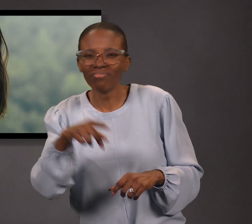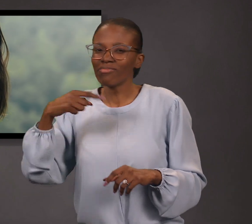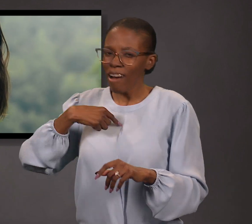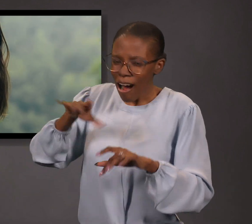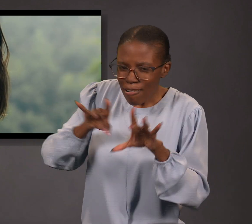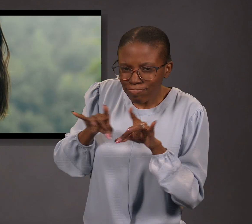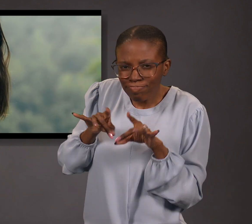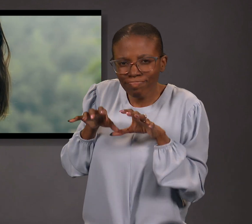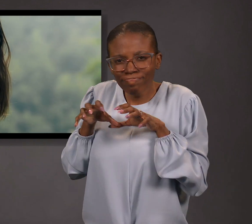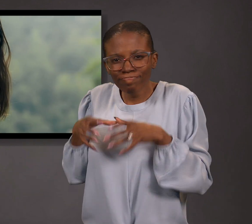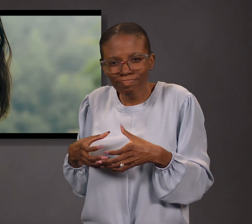chosen them out of the world.